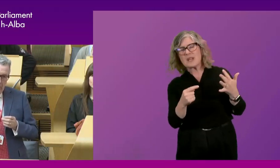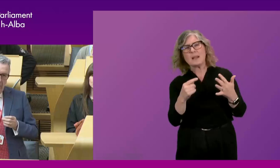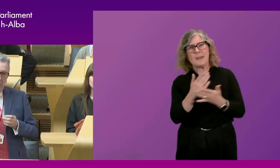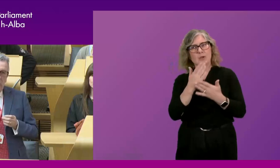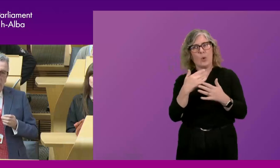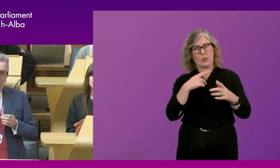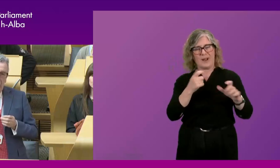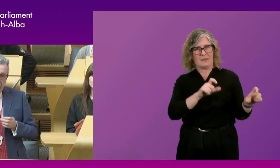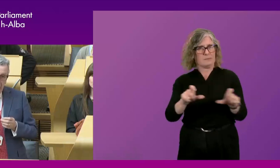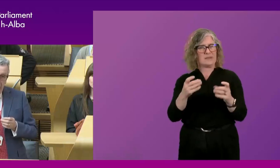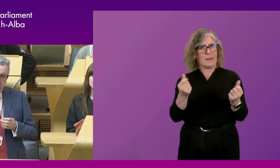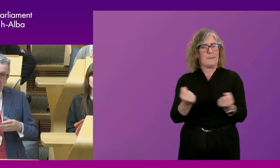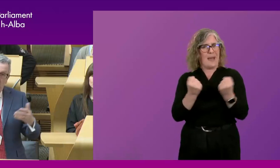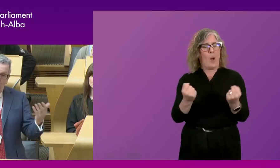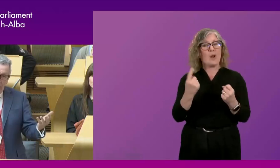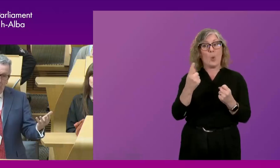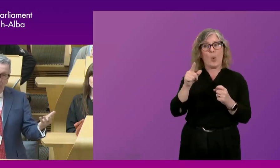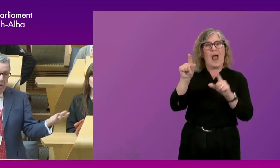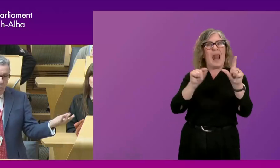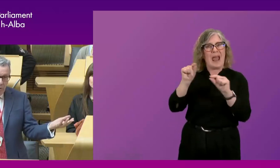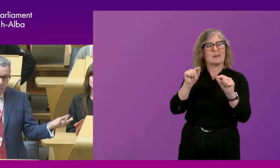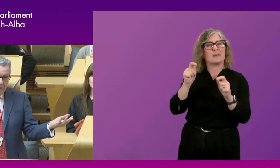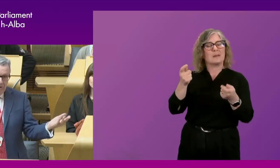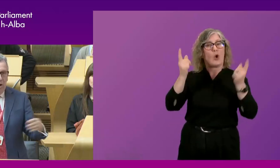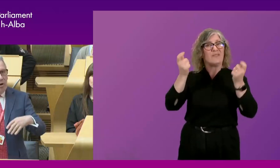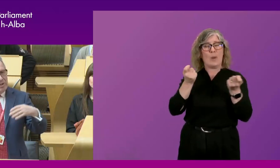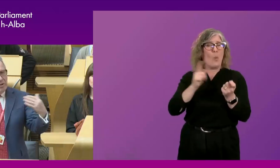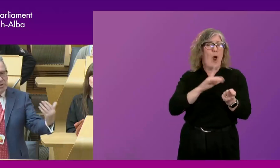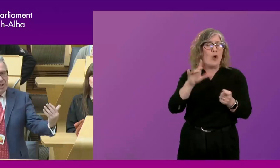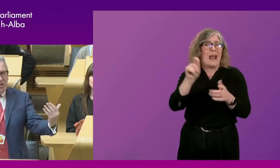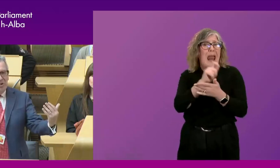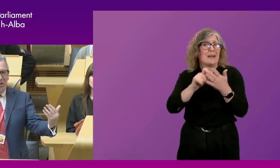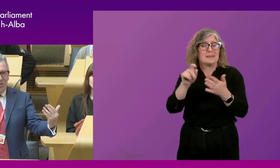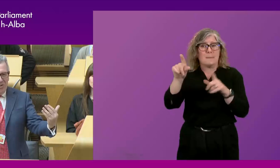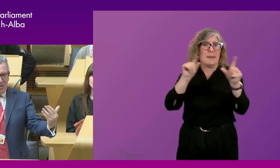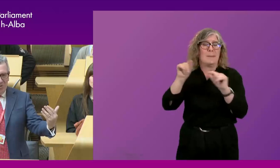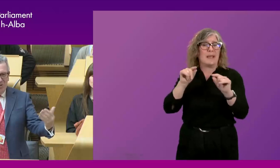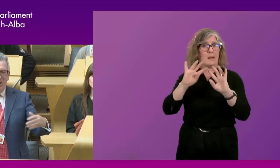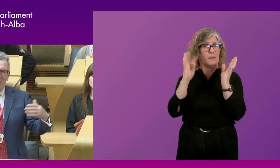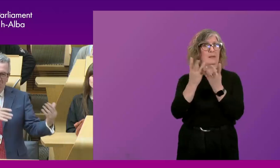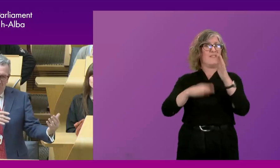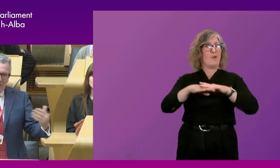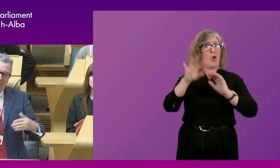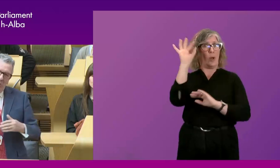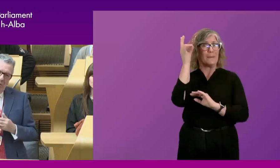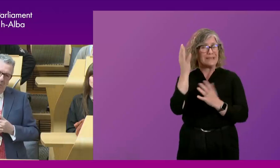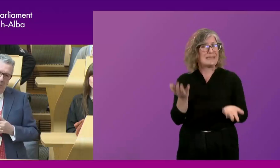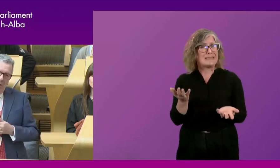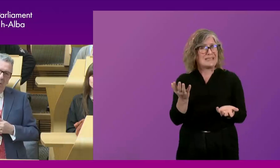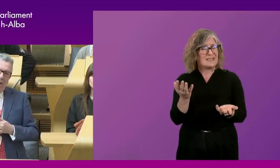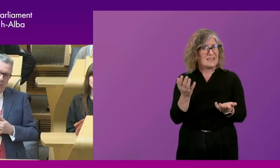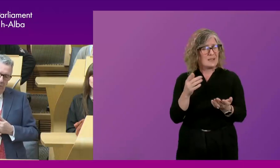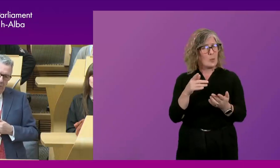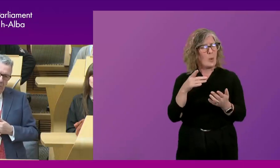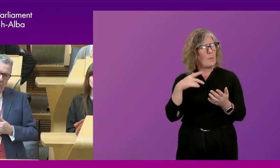ensuring that we elect the conveners, but why not the whole committees? Obviously not changing the principles of which parties should be in